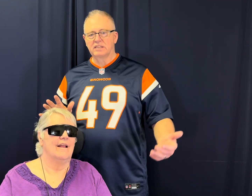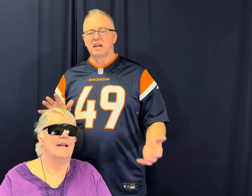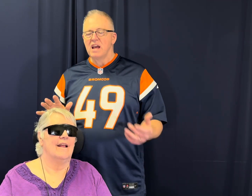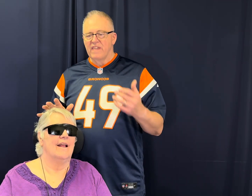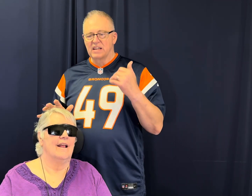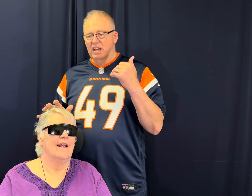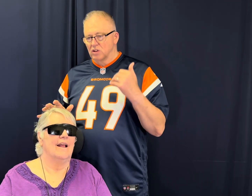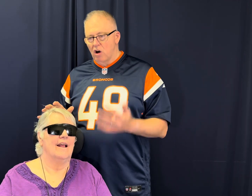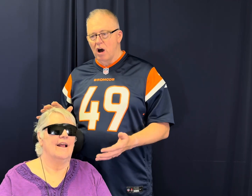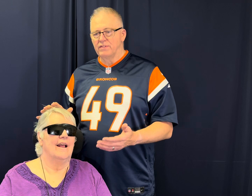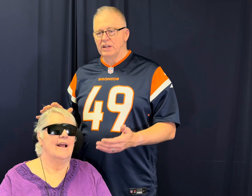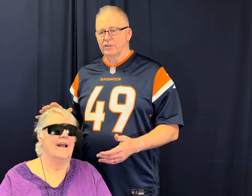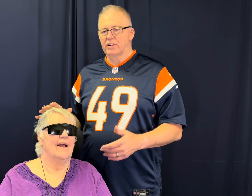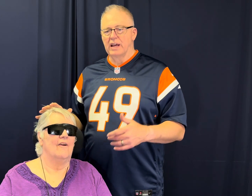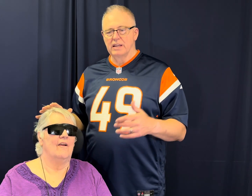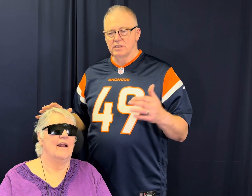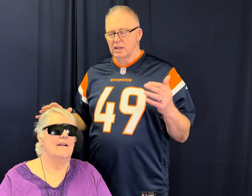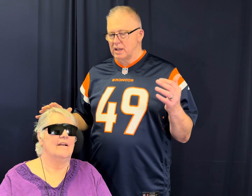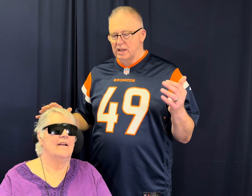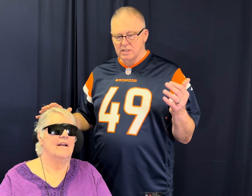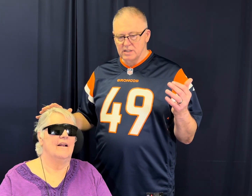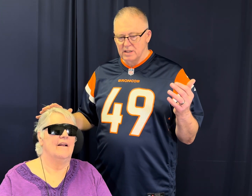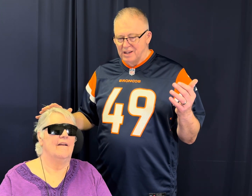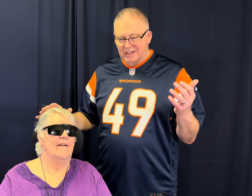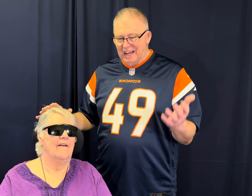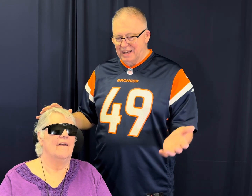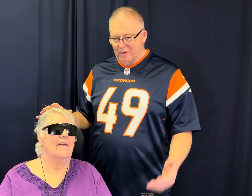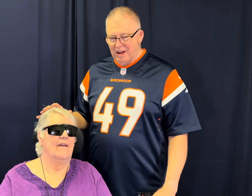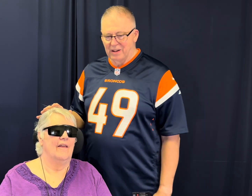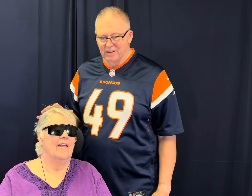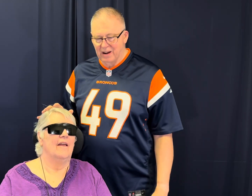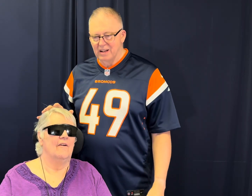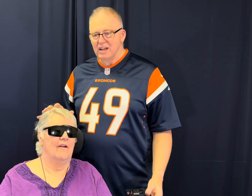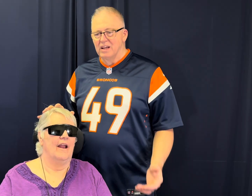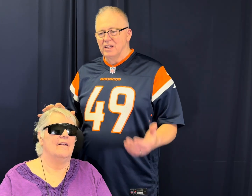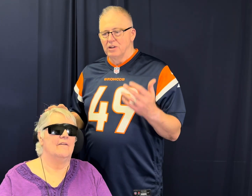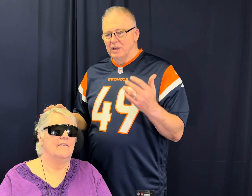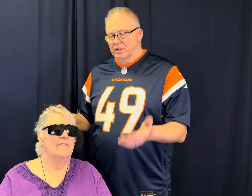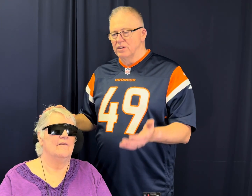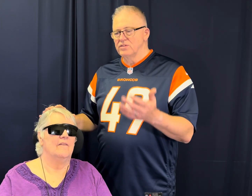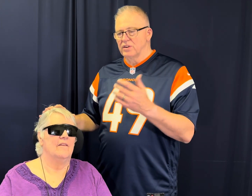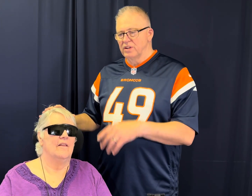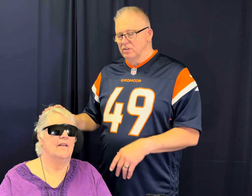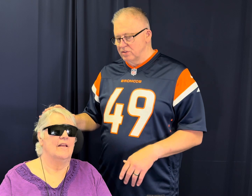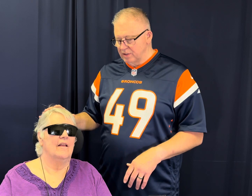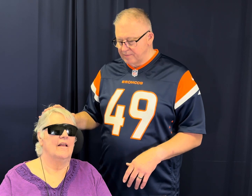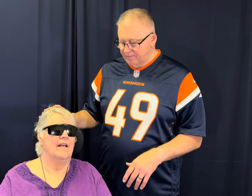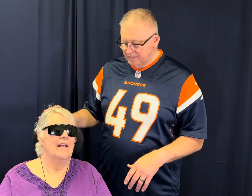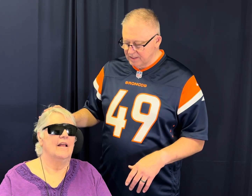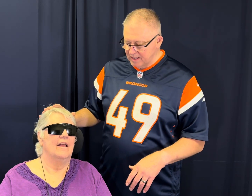is a law of nature and you can't get around it. Right. Right. You either use it or you lose it. Okay.